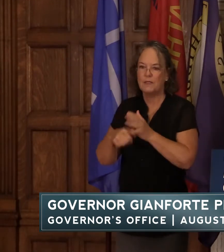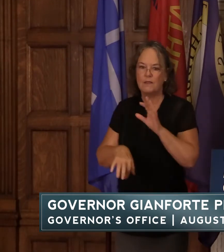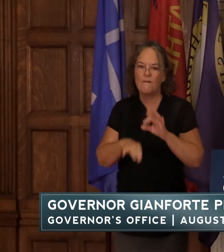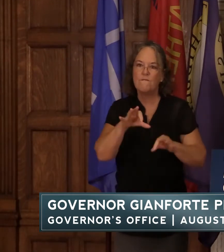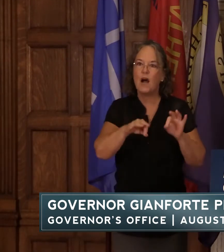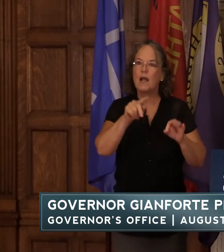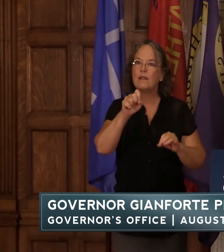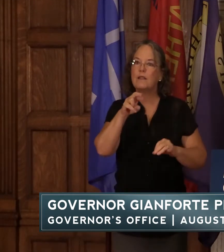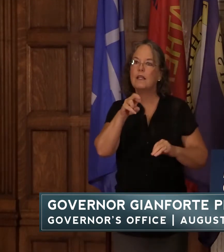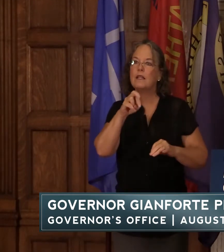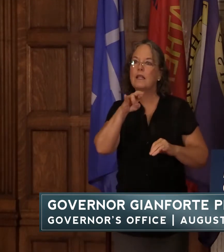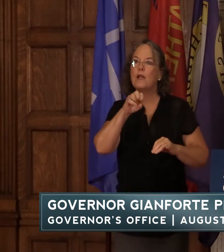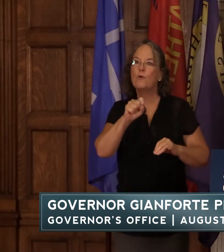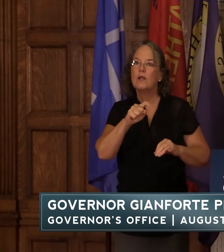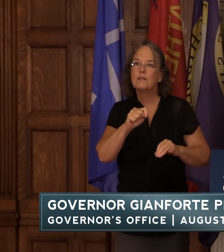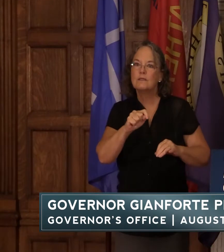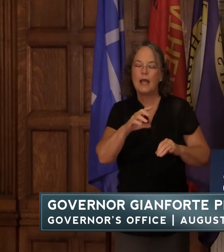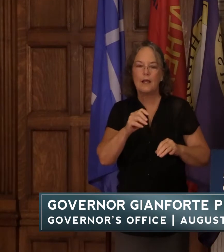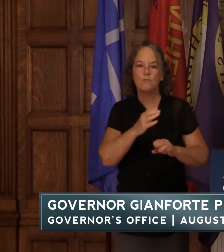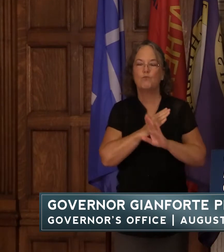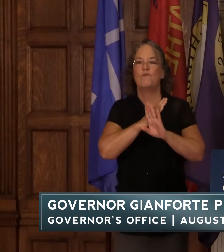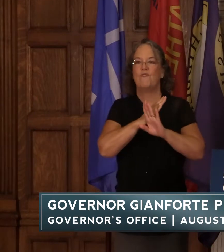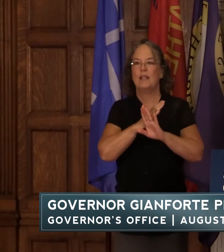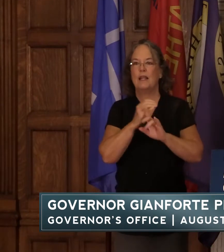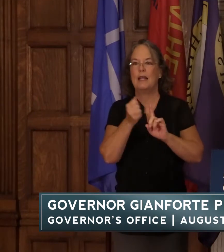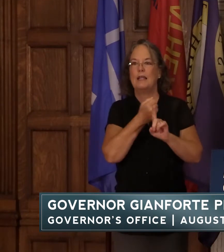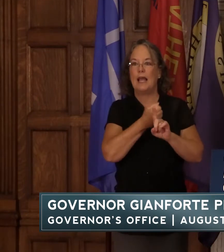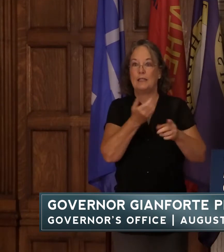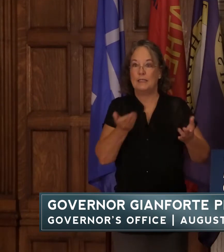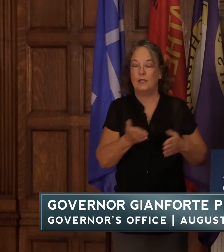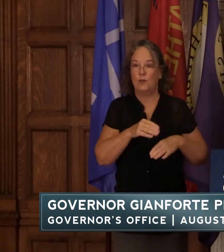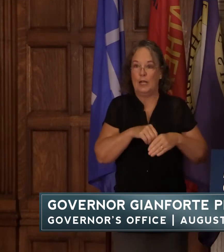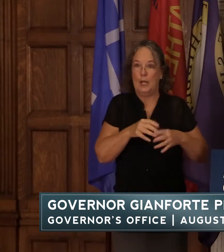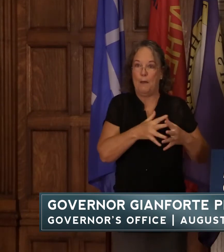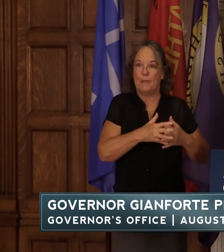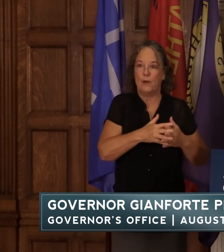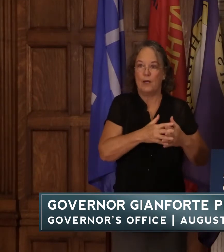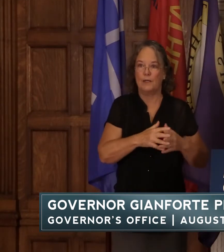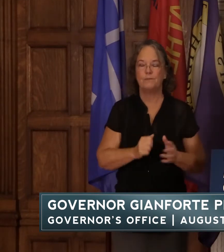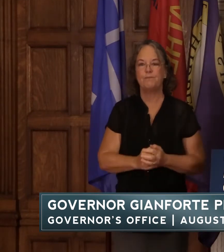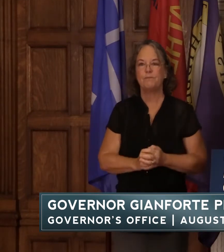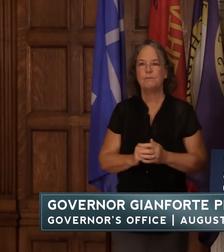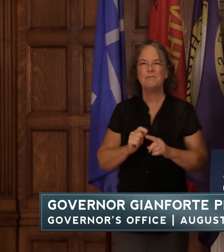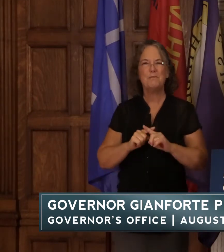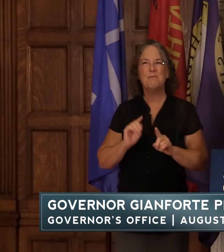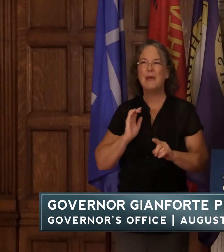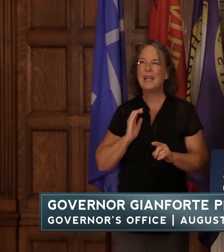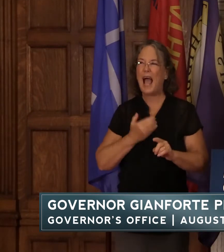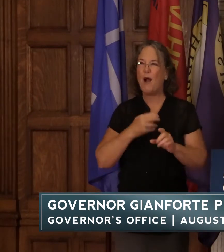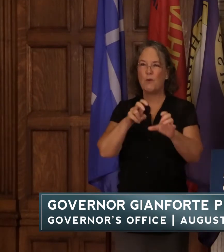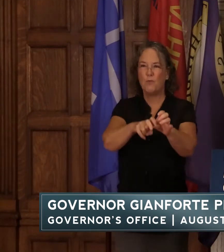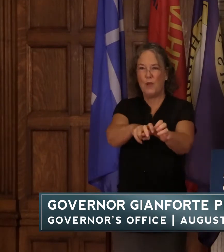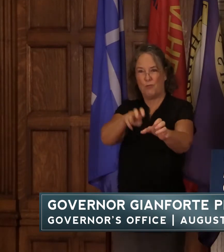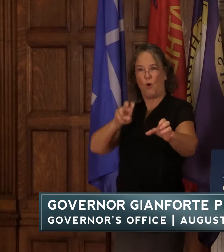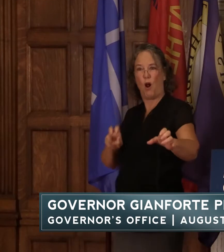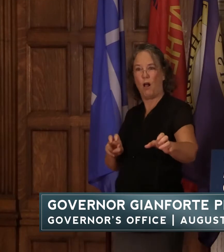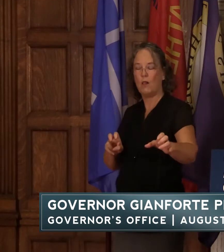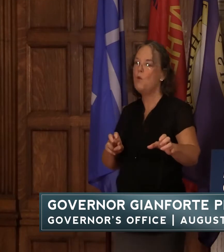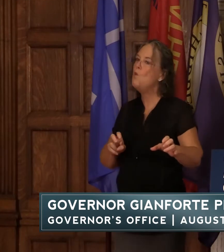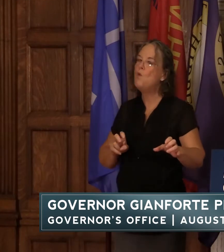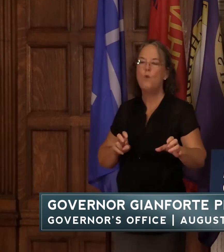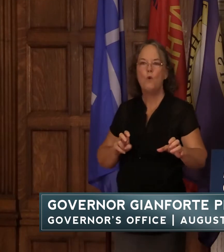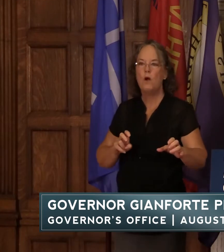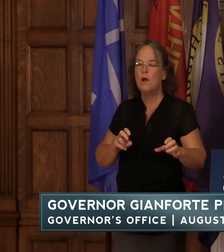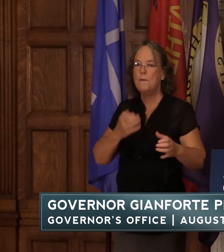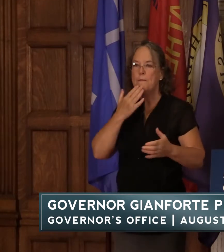prevent terrorist attacks here on american shores but our withdrawal was a poorly prepared